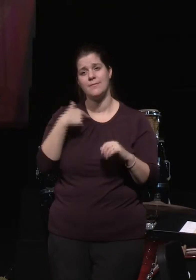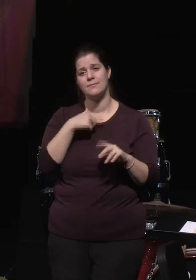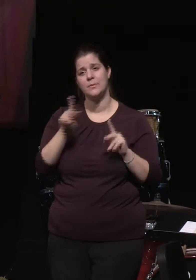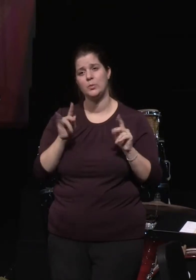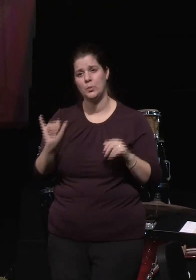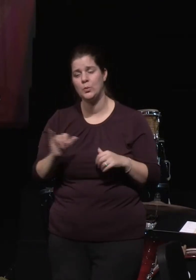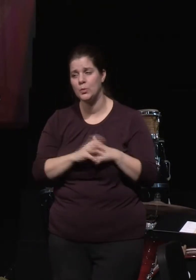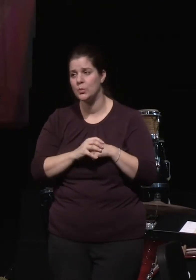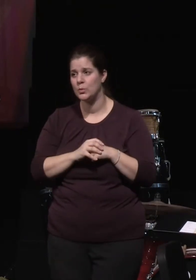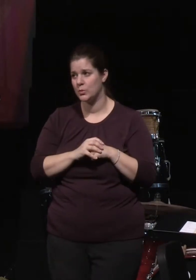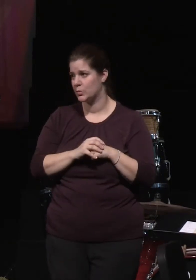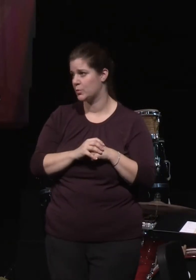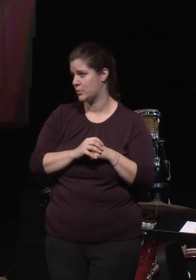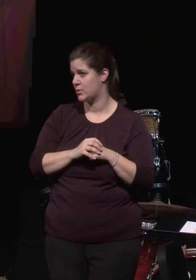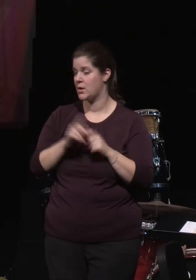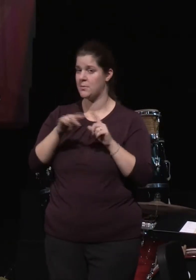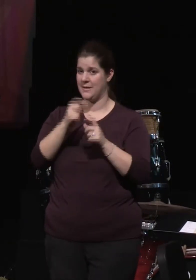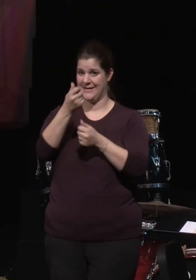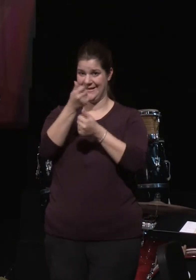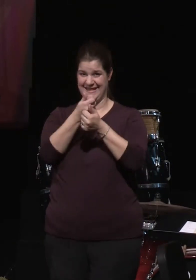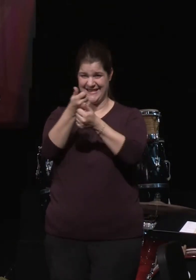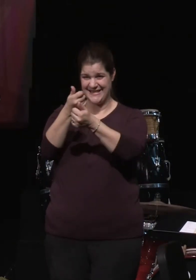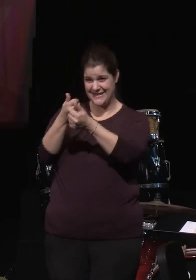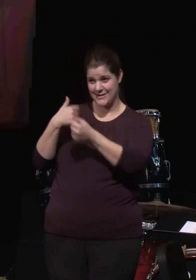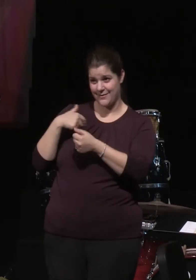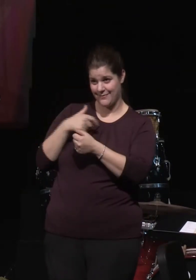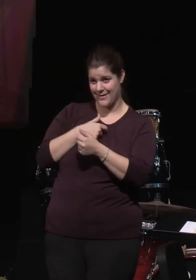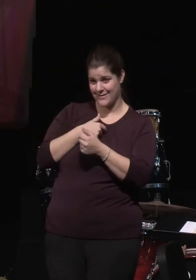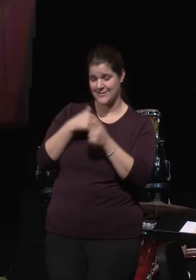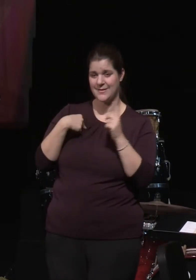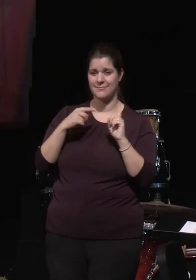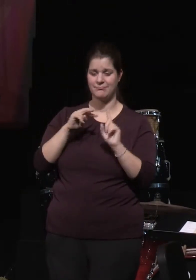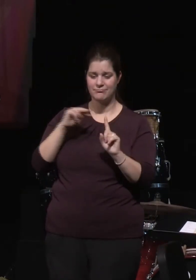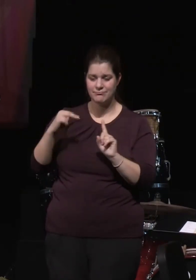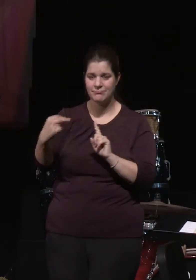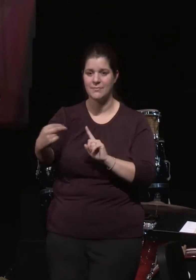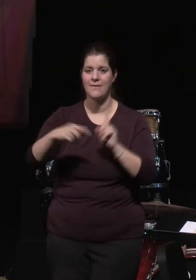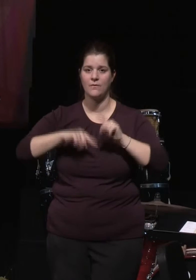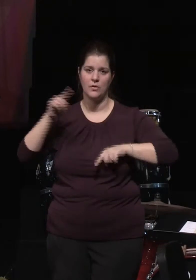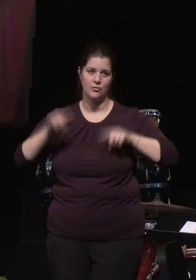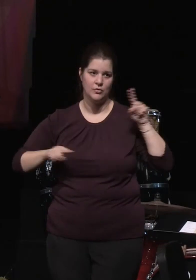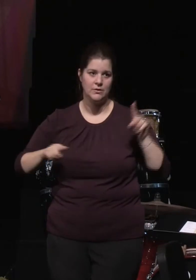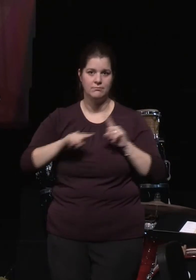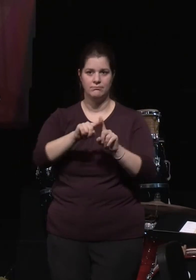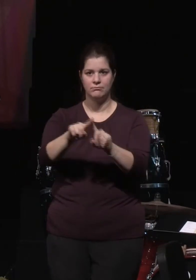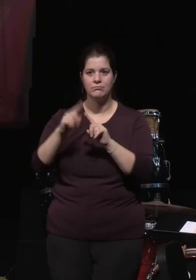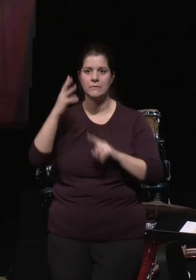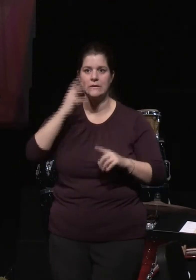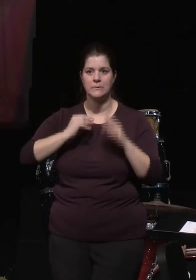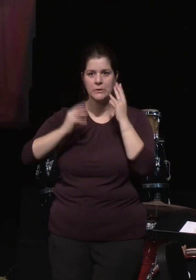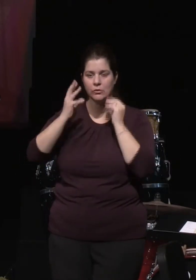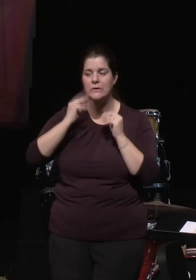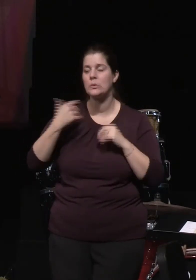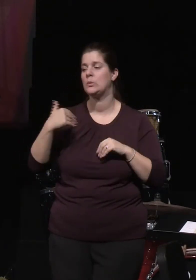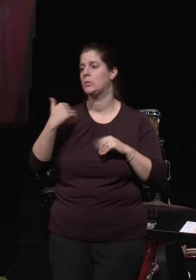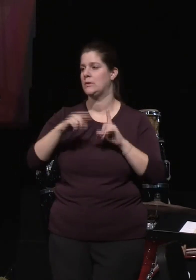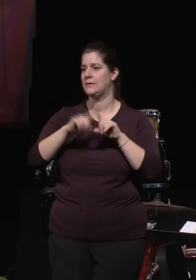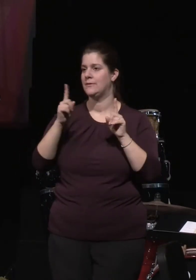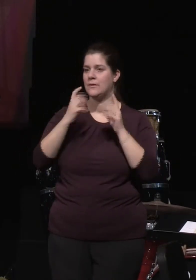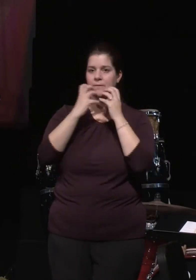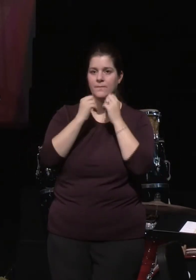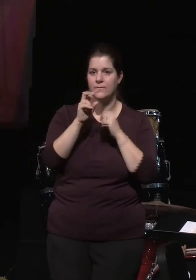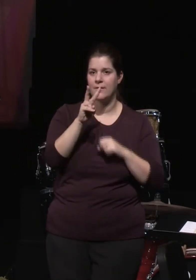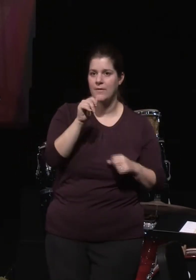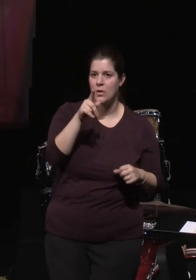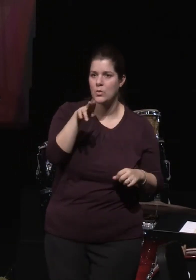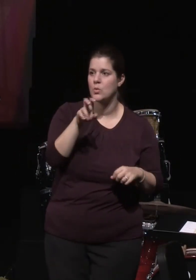But each and every one of us brings a different experience and a different set of values to